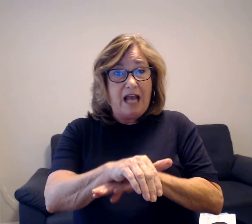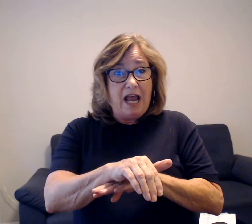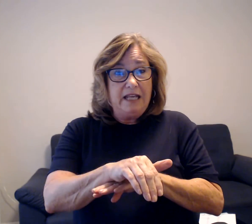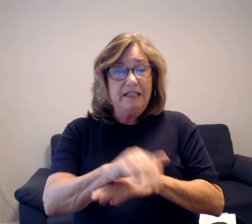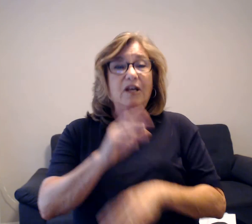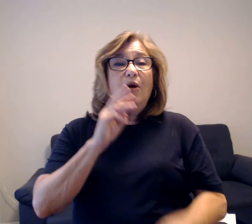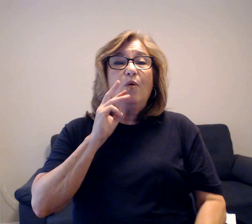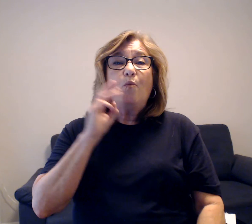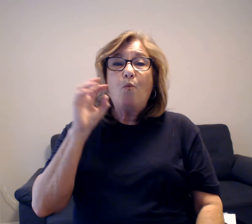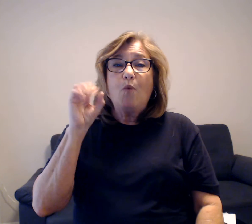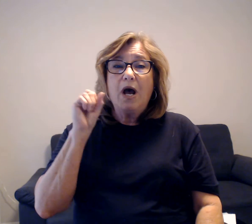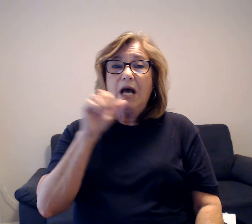moon.